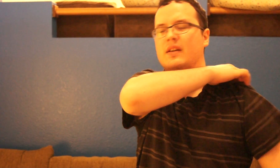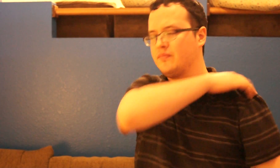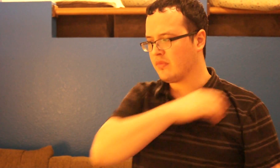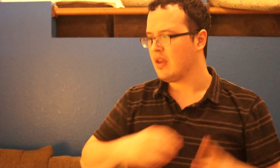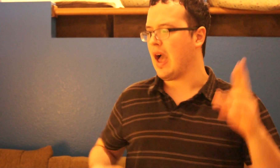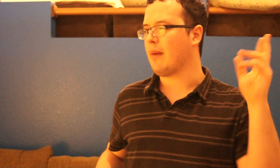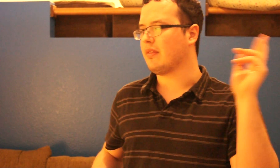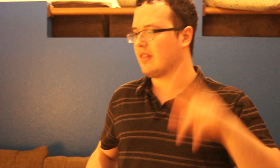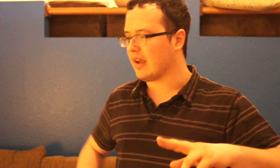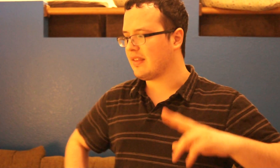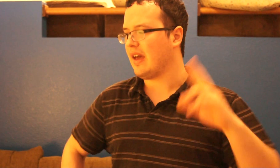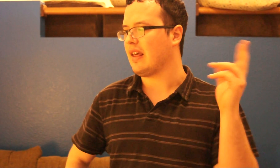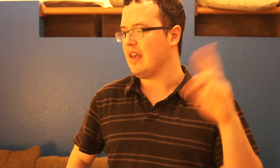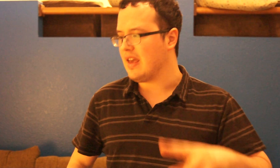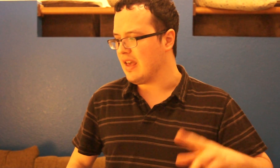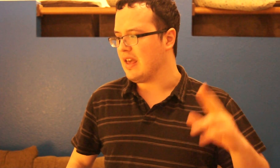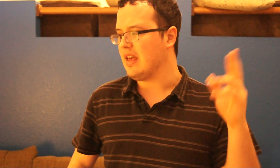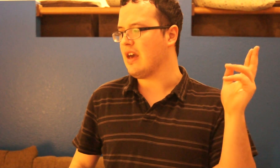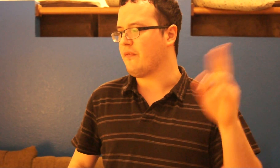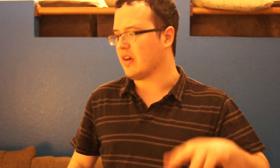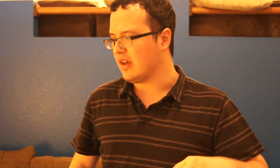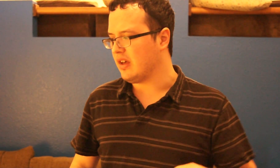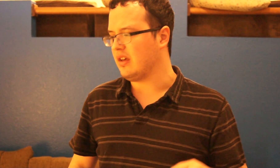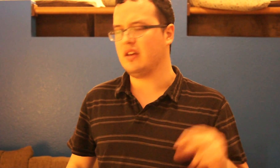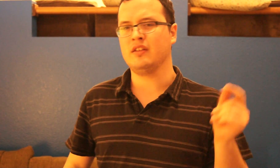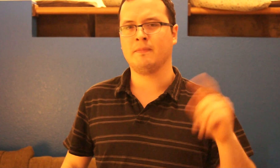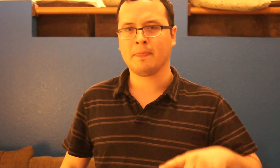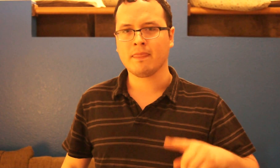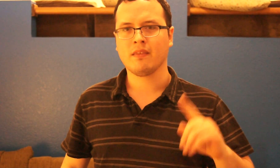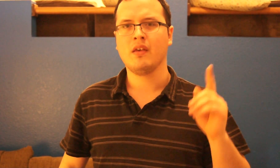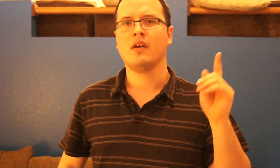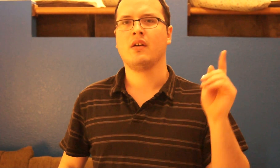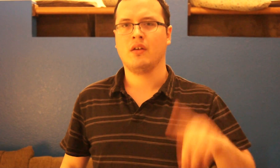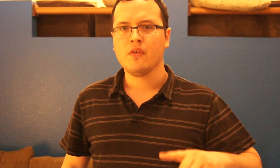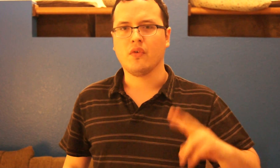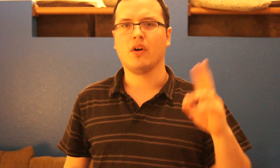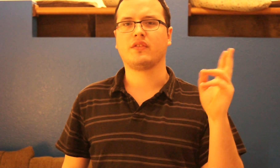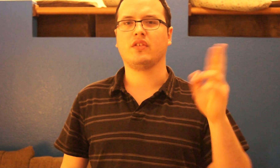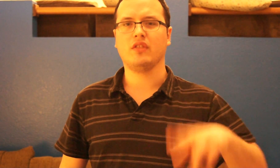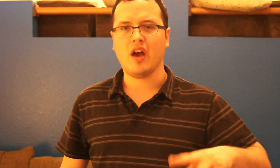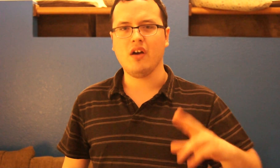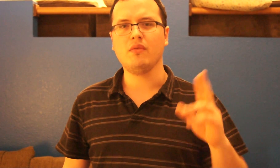I've been knocked out of heaven for too long